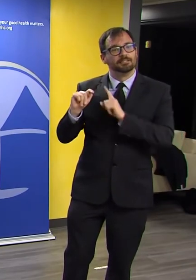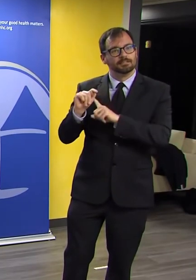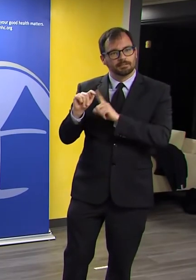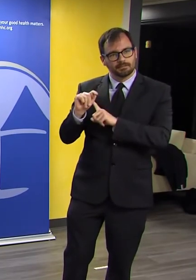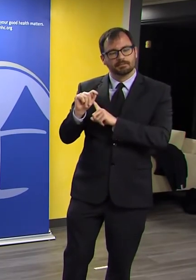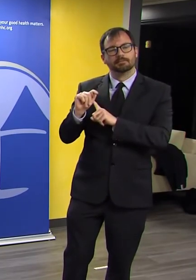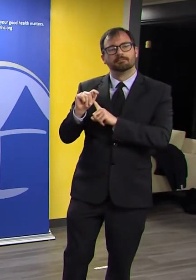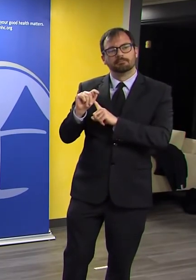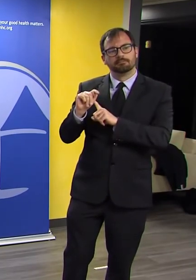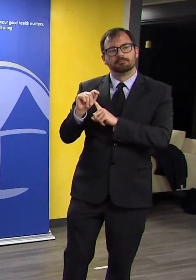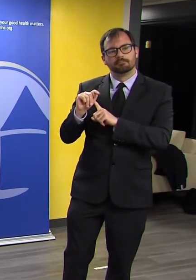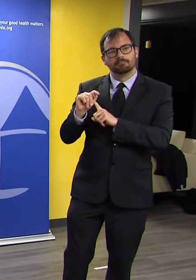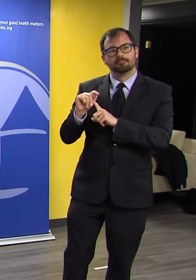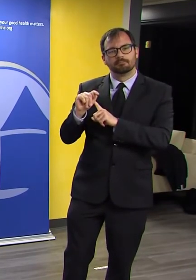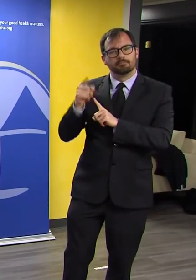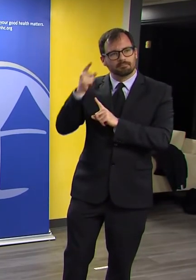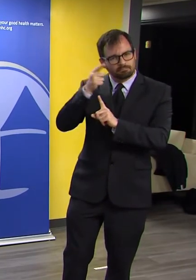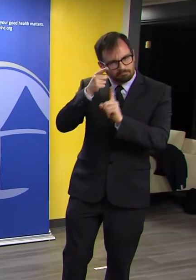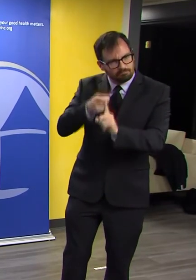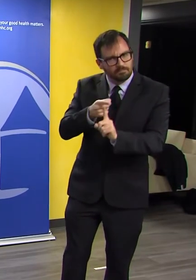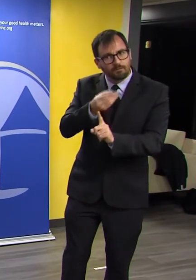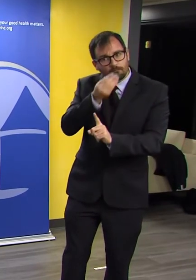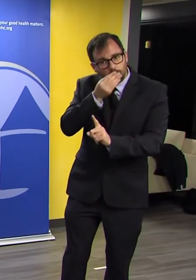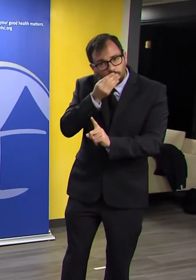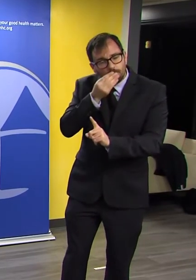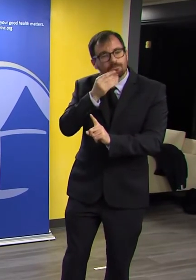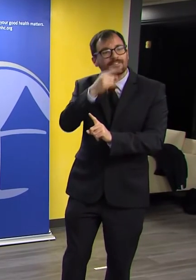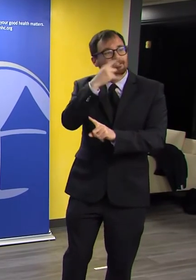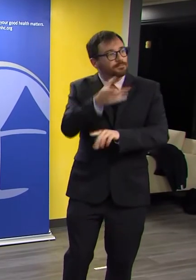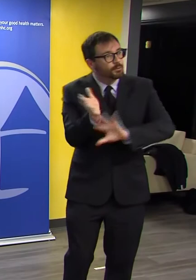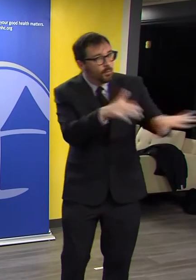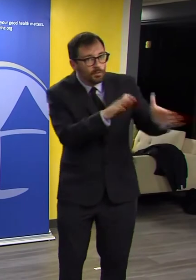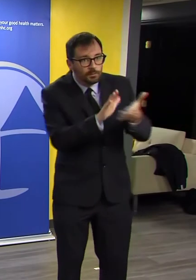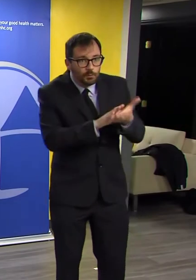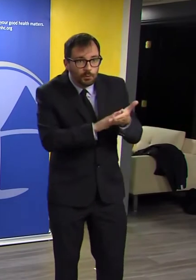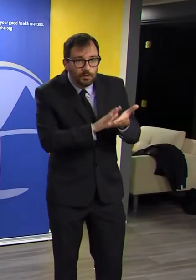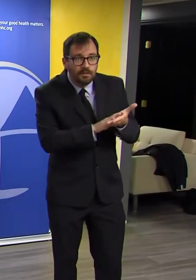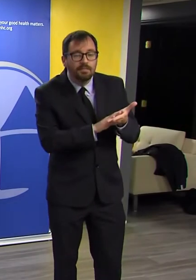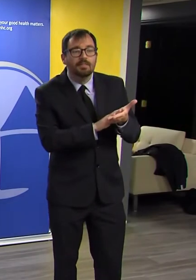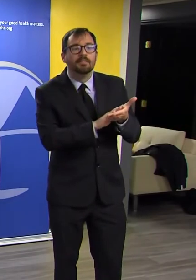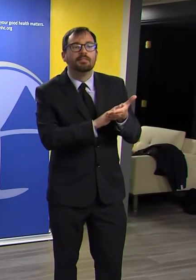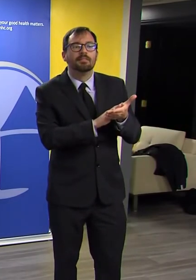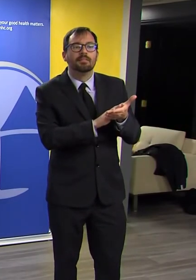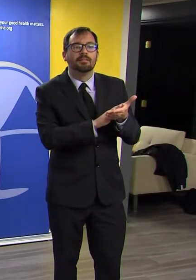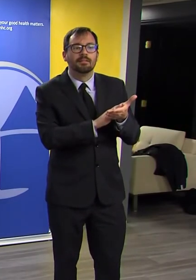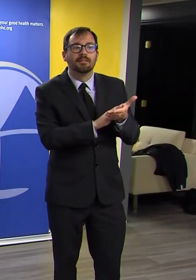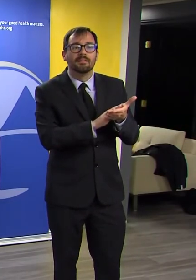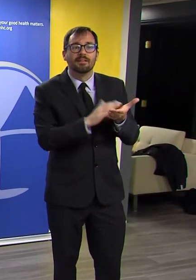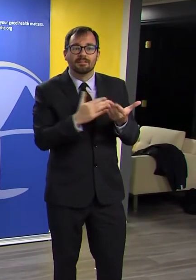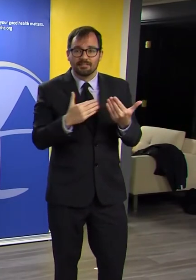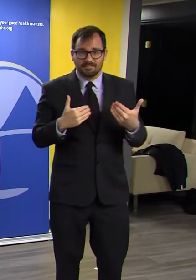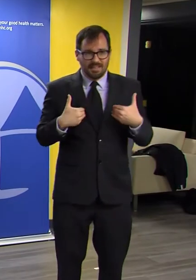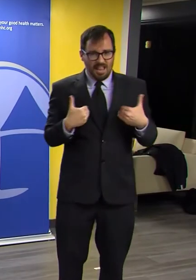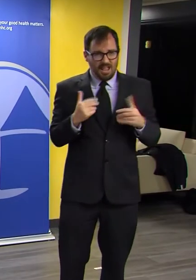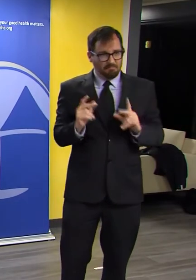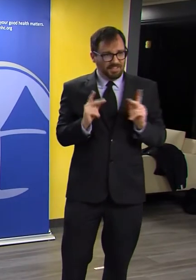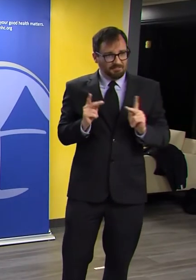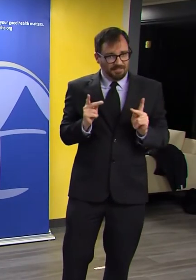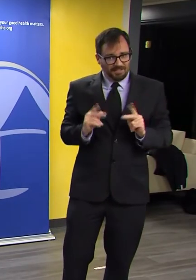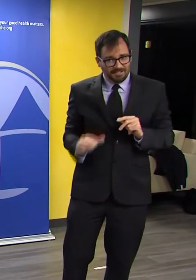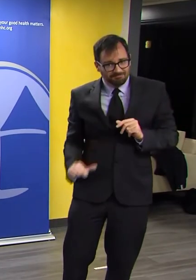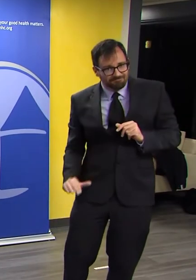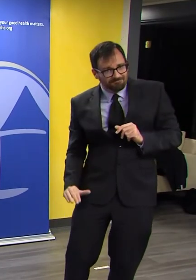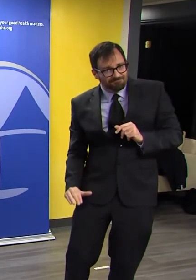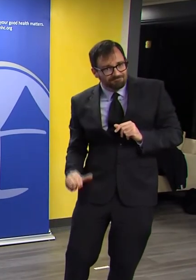to expand PEBT to families with young children support our youngest residents for whom access to nutritious food is vital